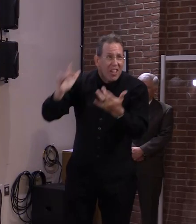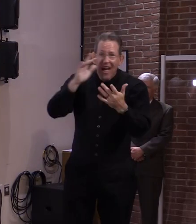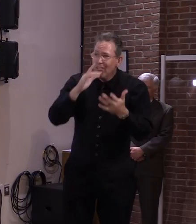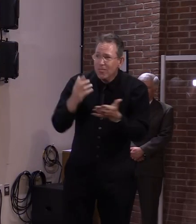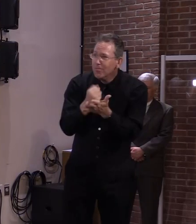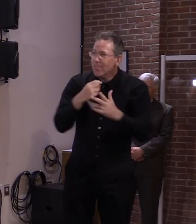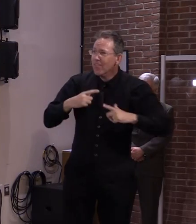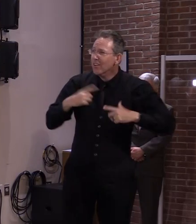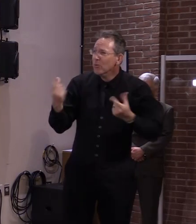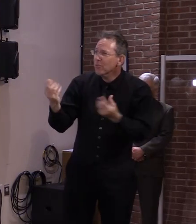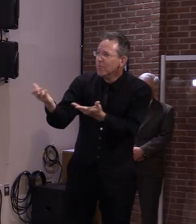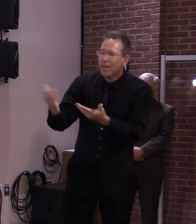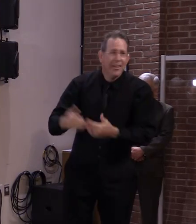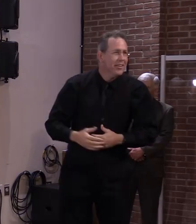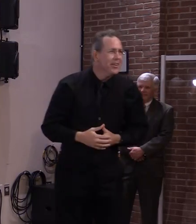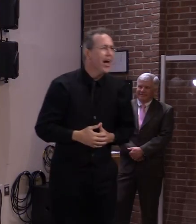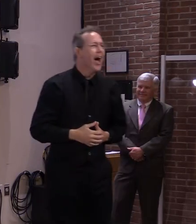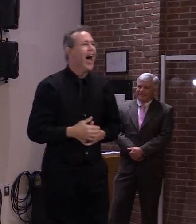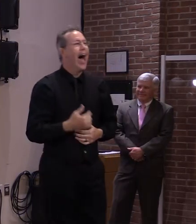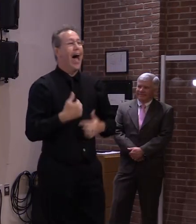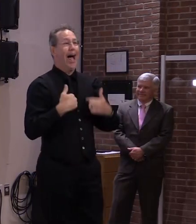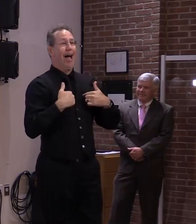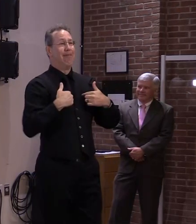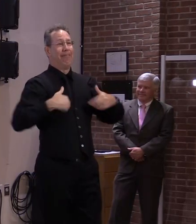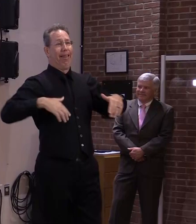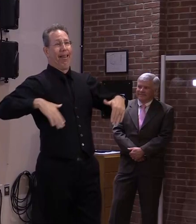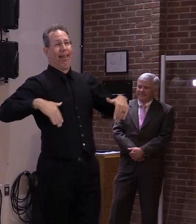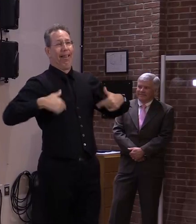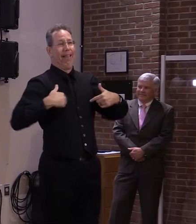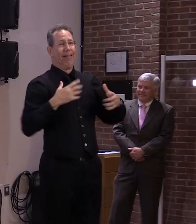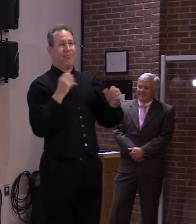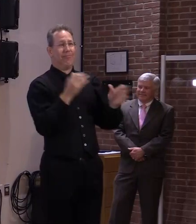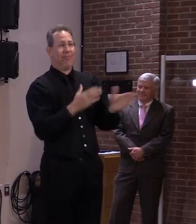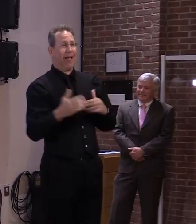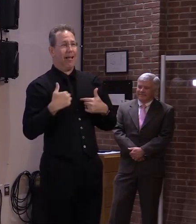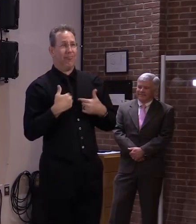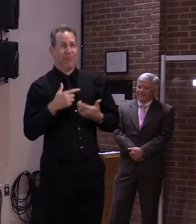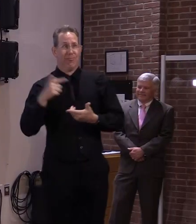I have no travel plans at this point in time. Dr. Levine?